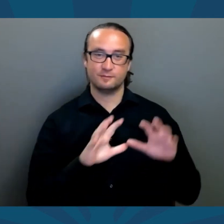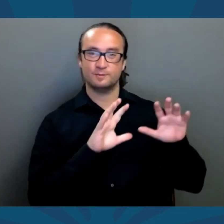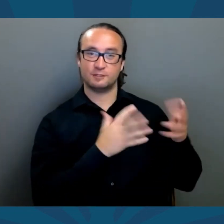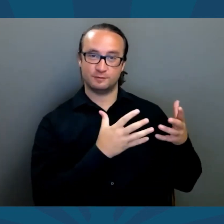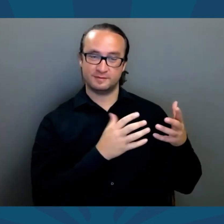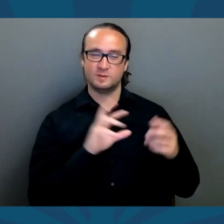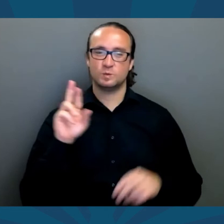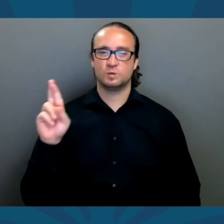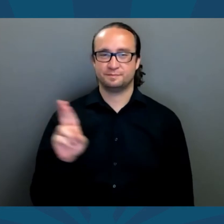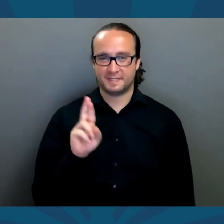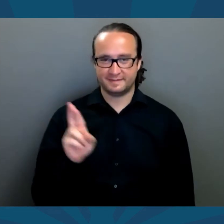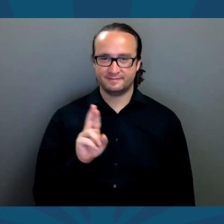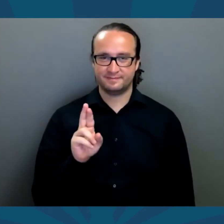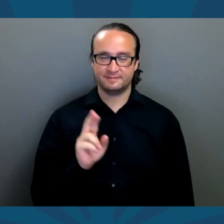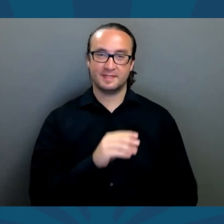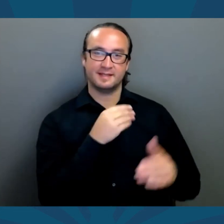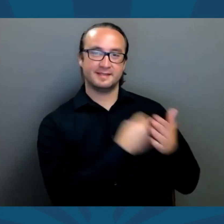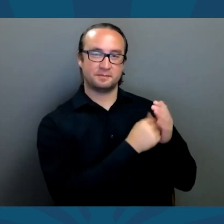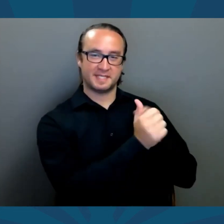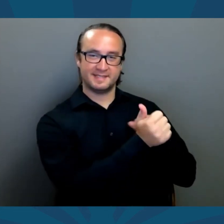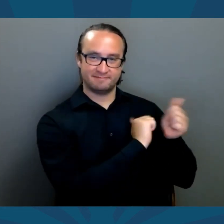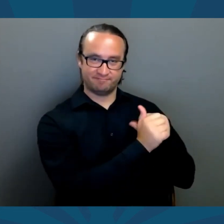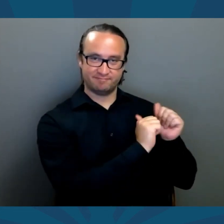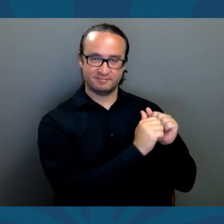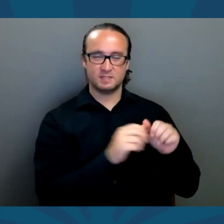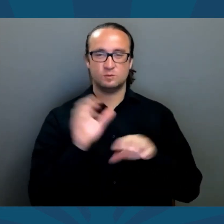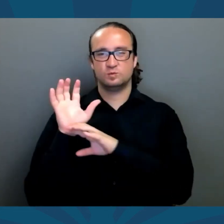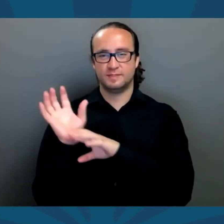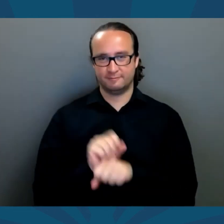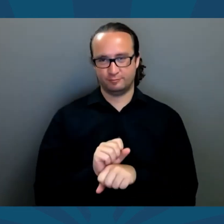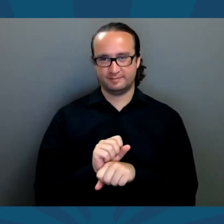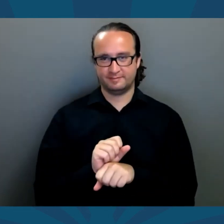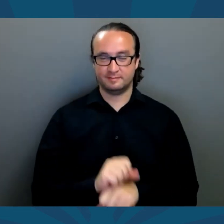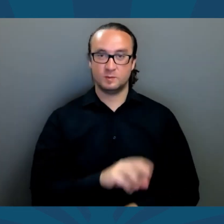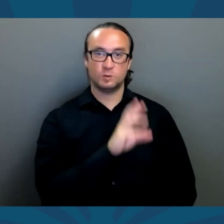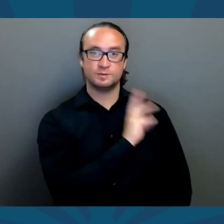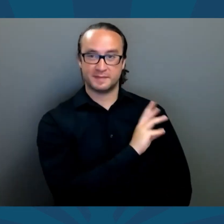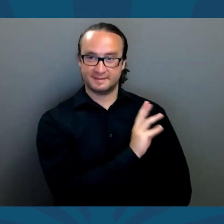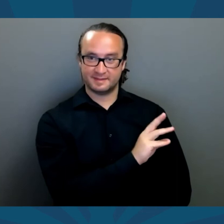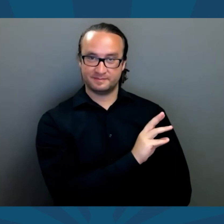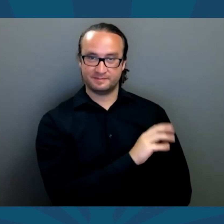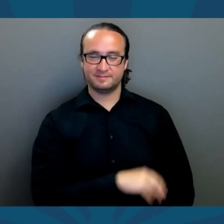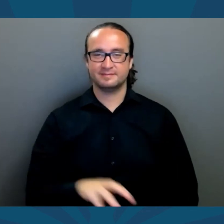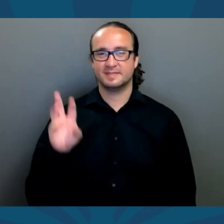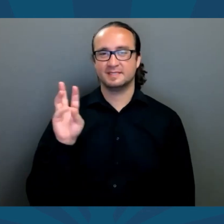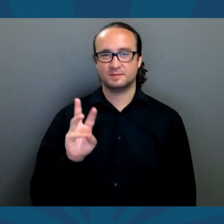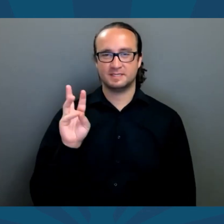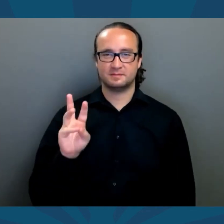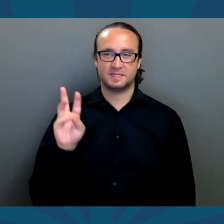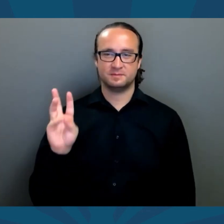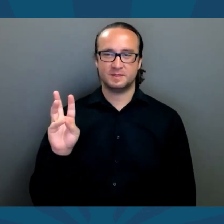Matt Grass. Party, Republican. Campaign funding, traditional. Website,